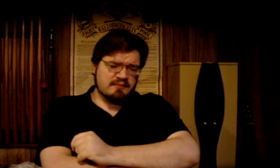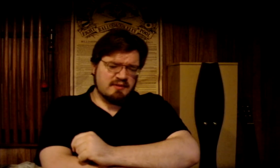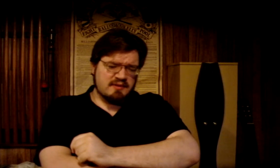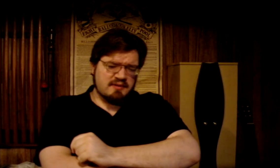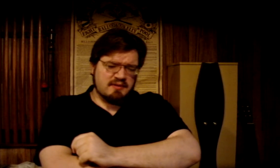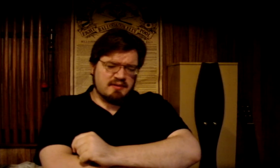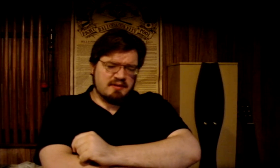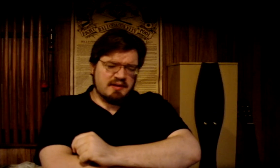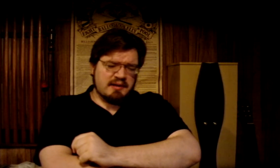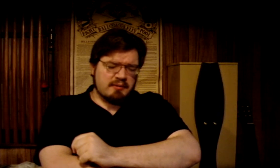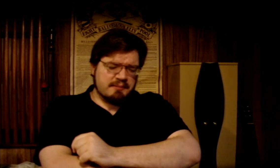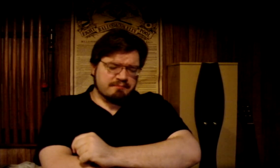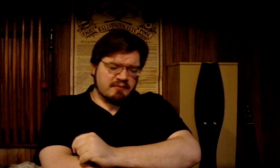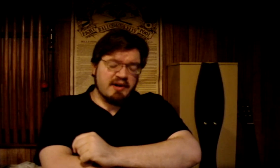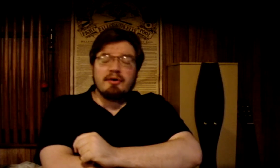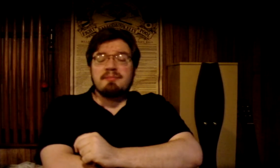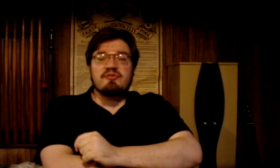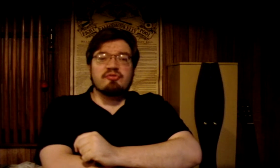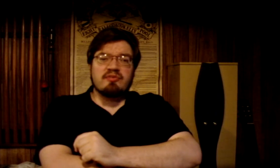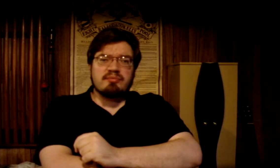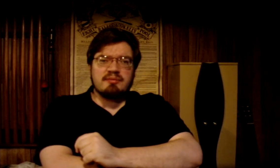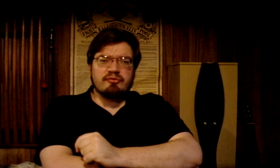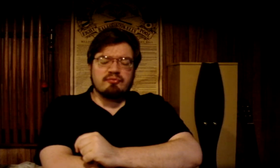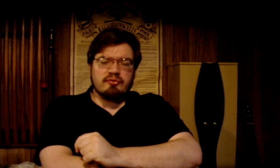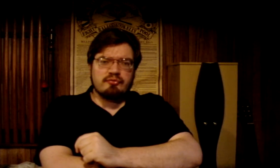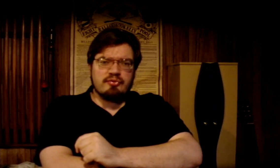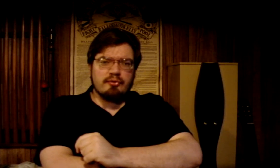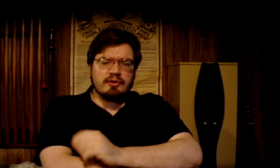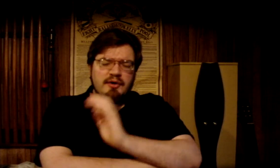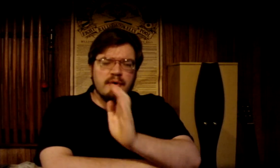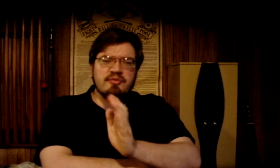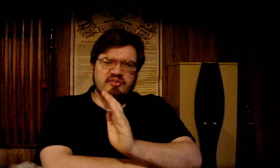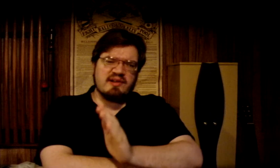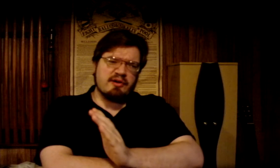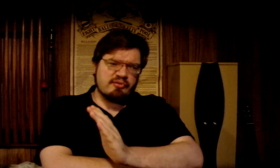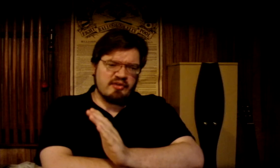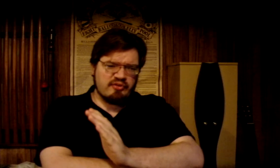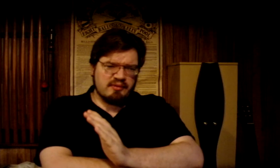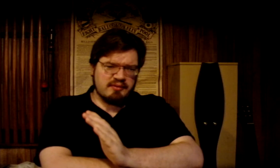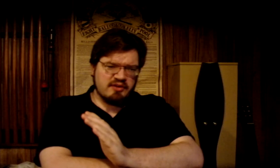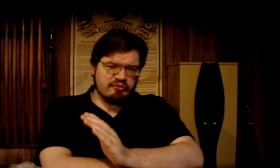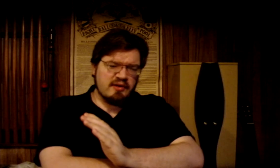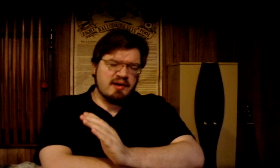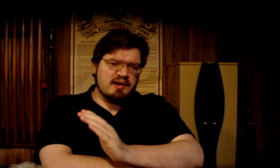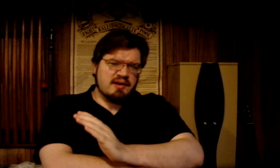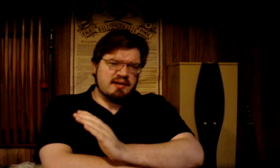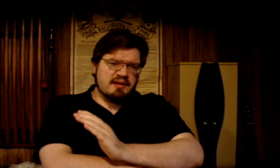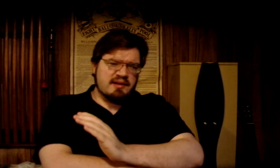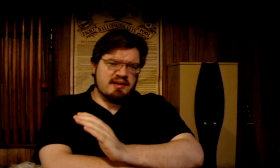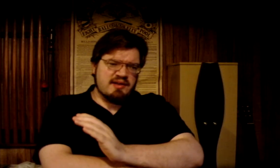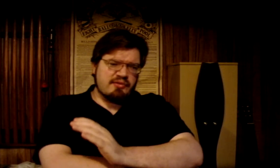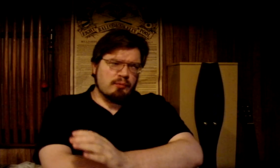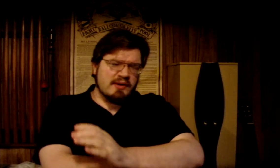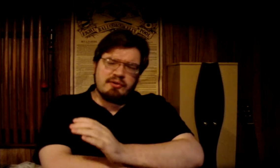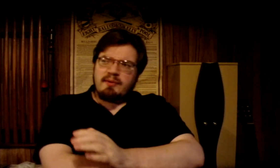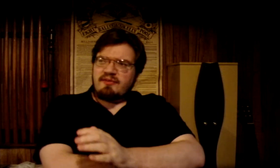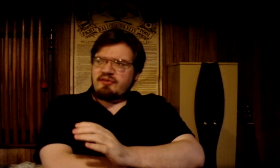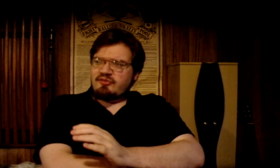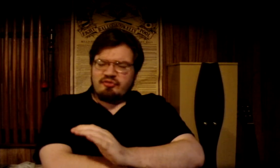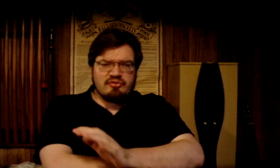So, anyway. I hope this has given people some food for thought. I hope it's clarified something because if you wonder whether it's just a